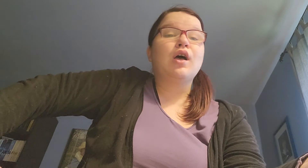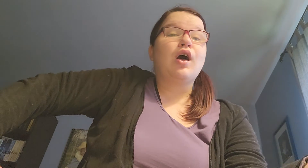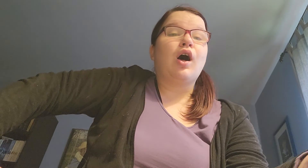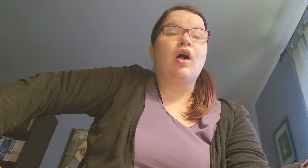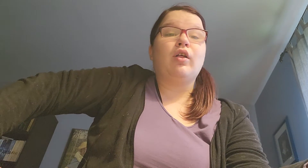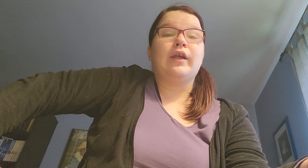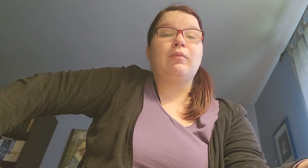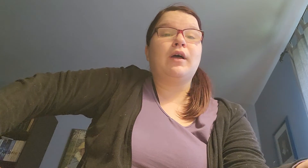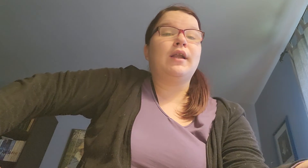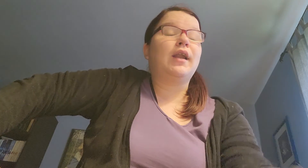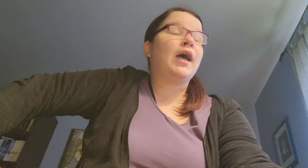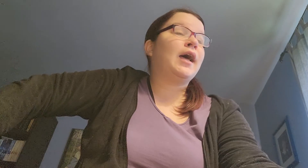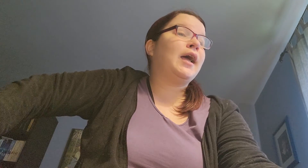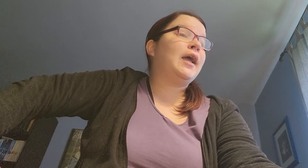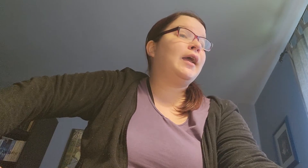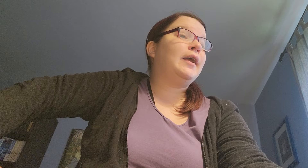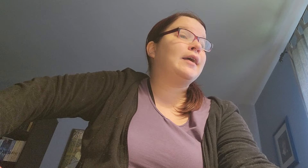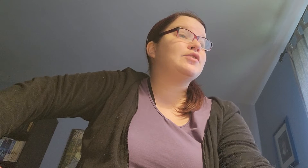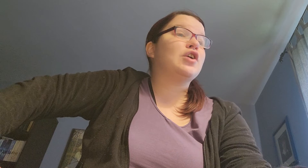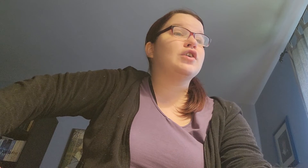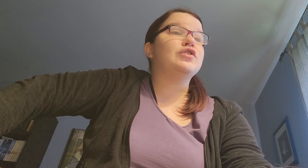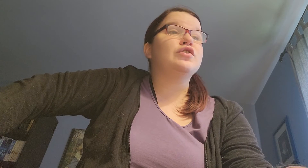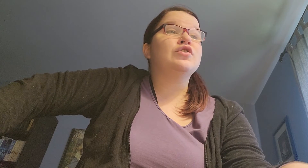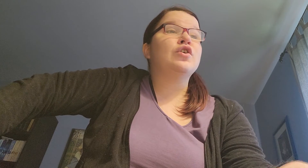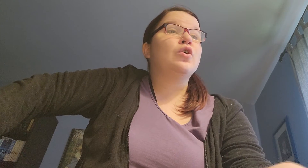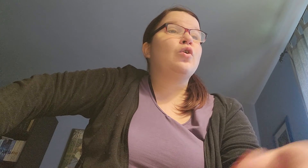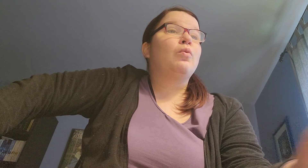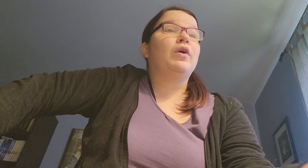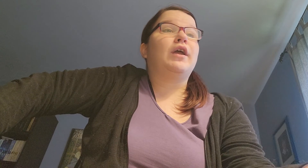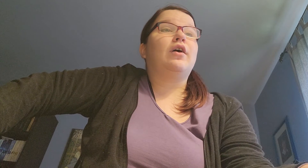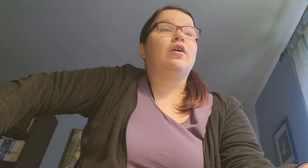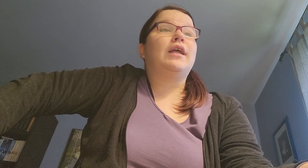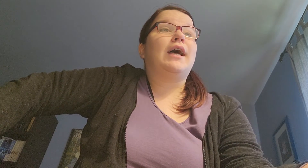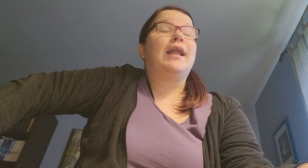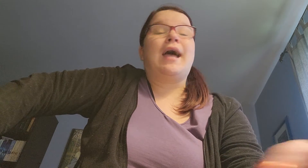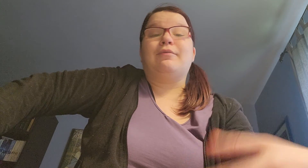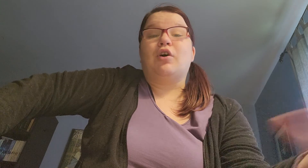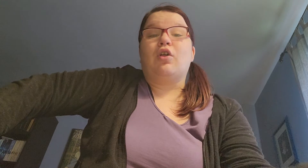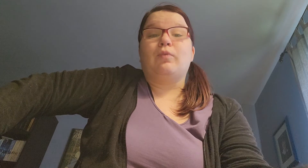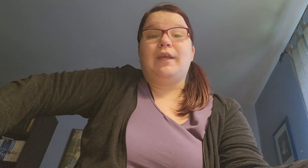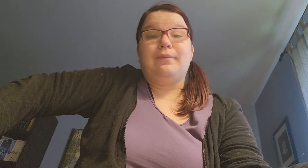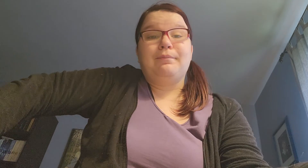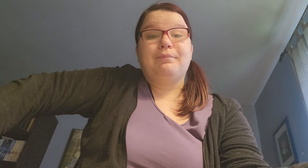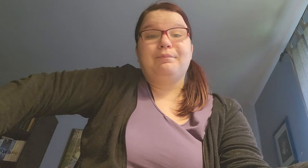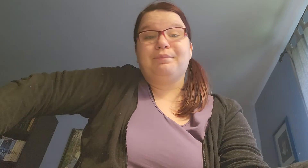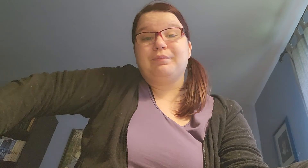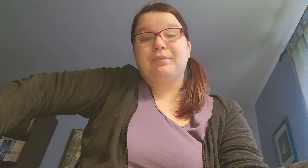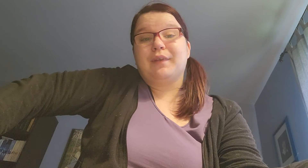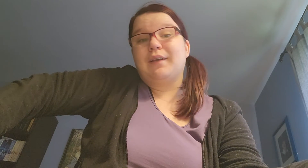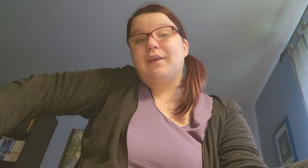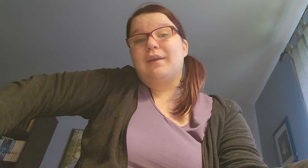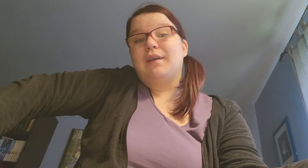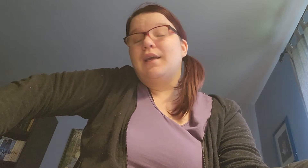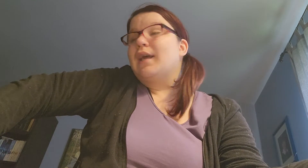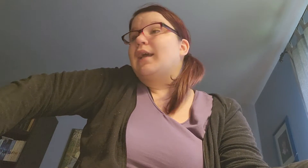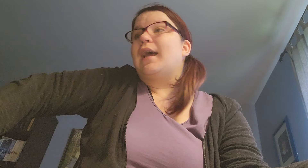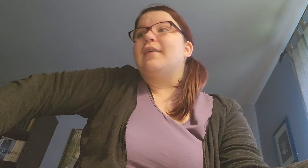A holiday one... I... Can start... Working on that... After Halloween. Cause